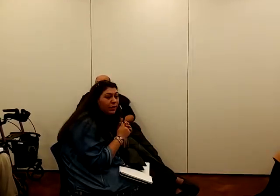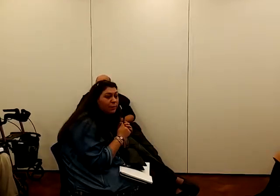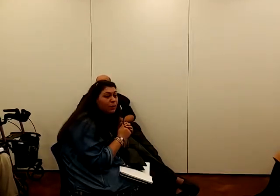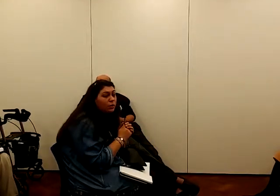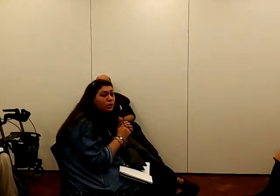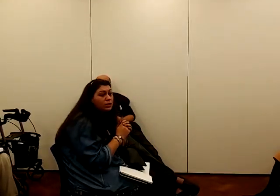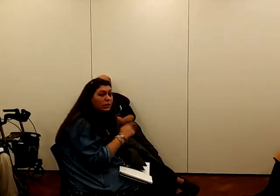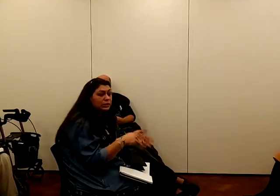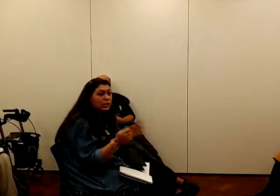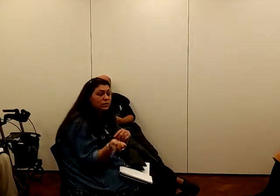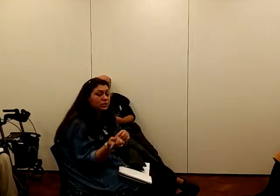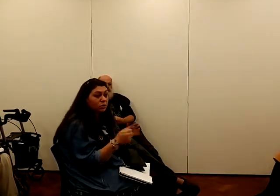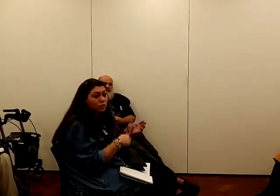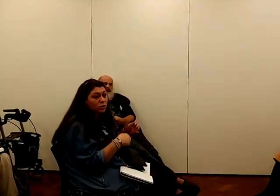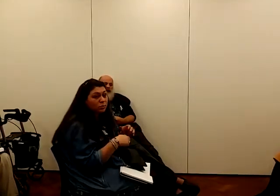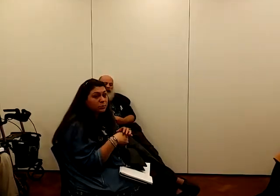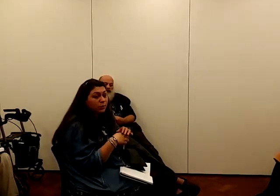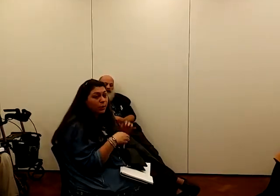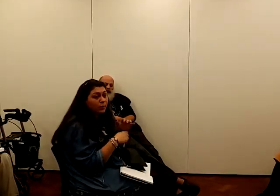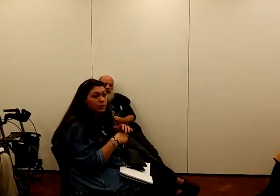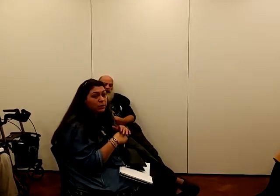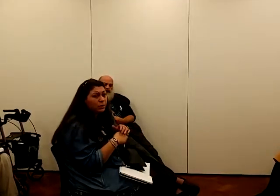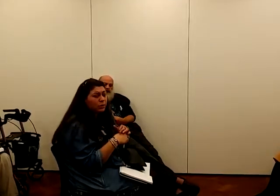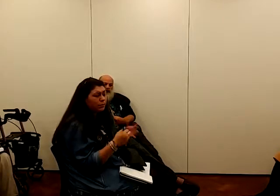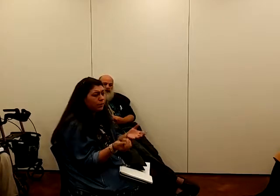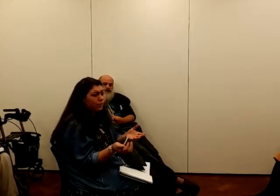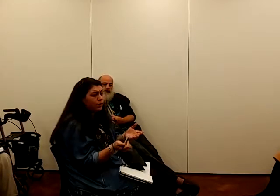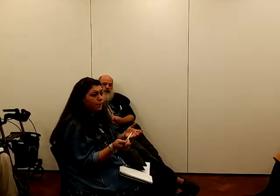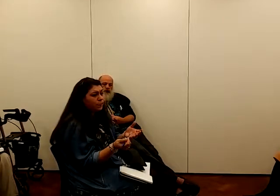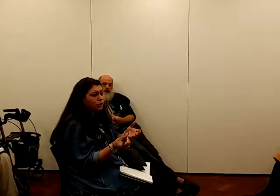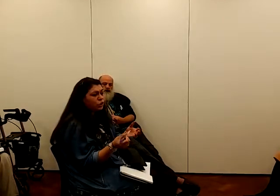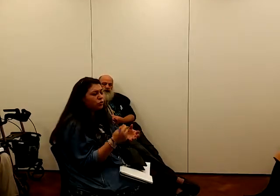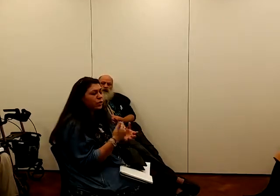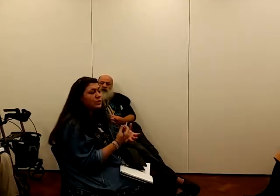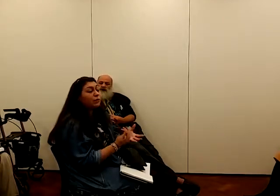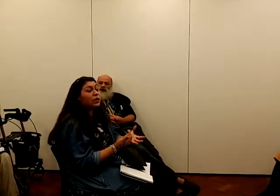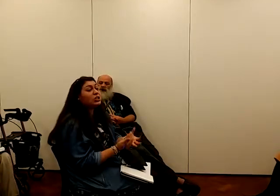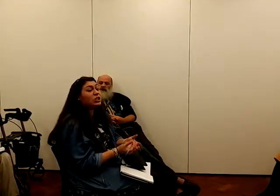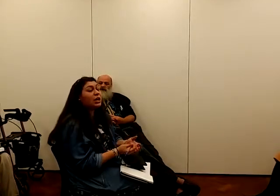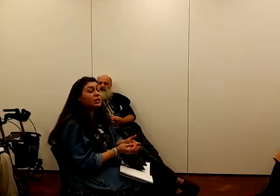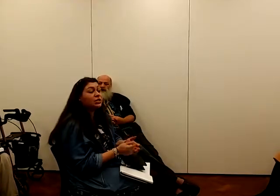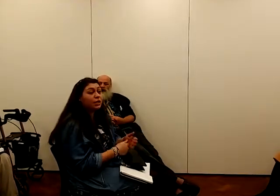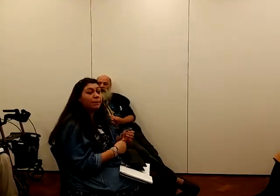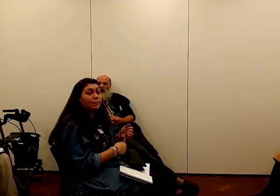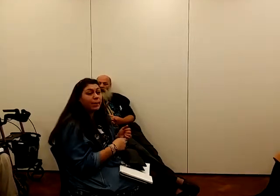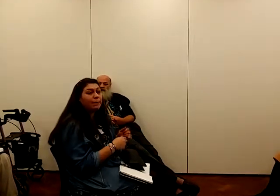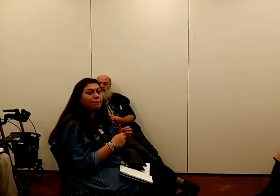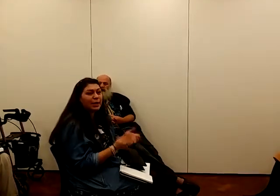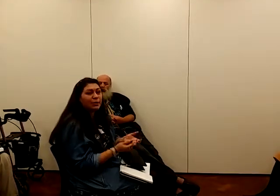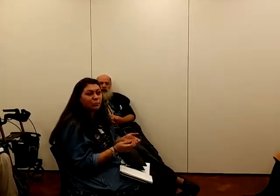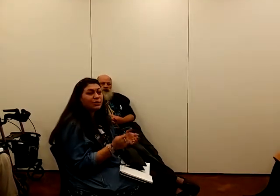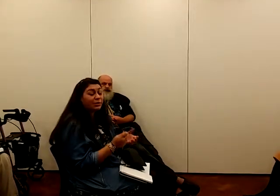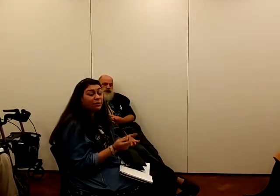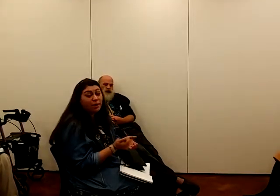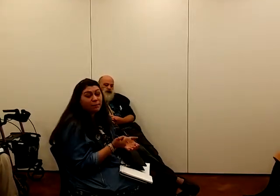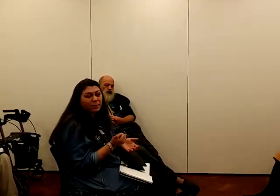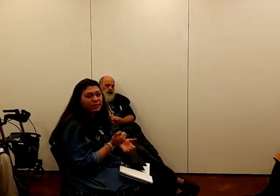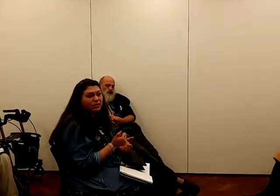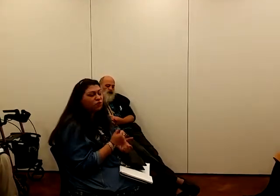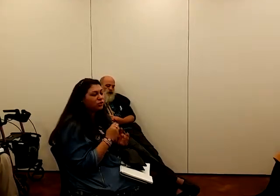income, to get taxis to go to hospital appointments and whatnot. But to try and see if we can challenge an MP or several MPs